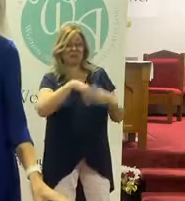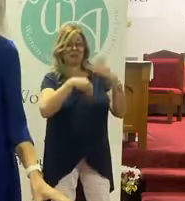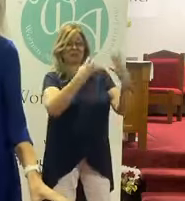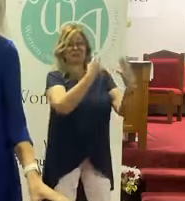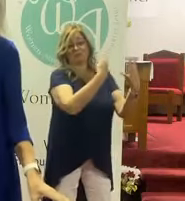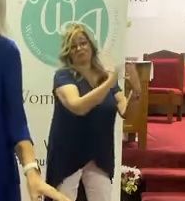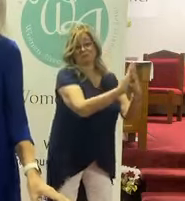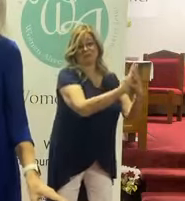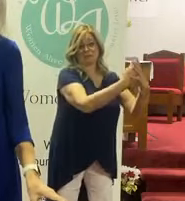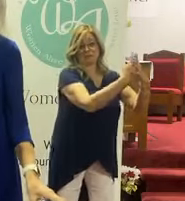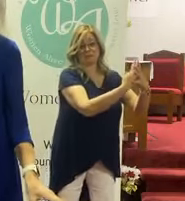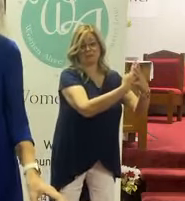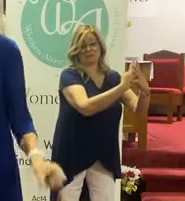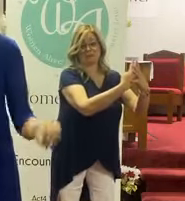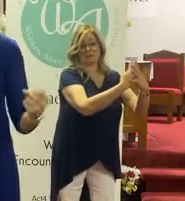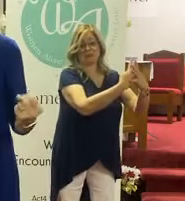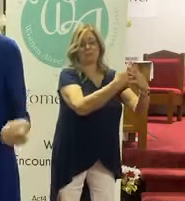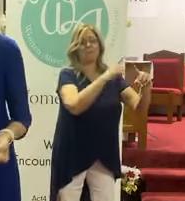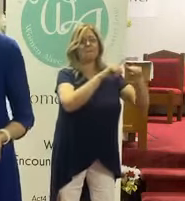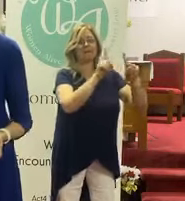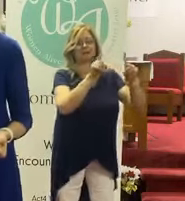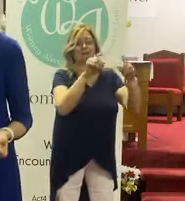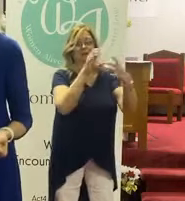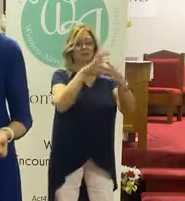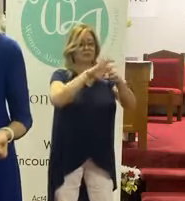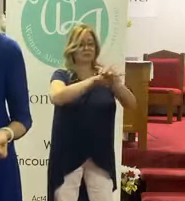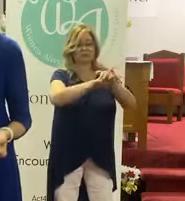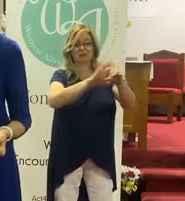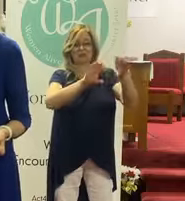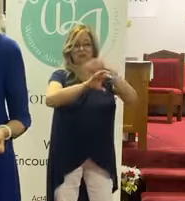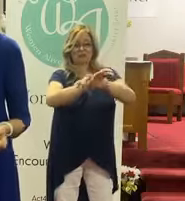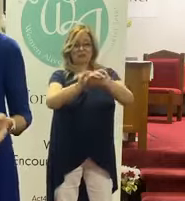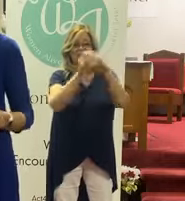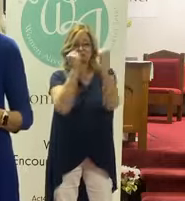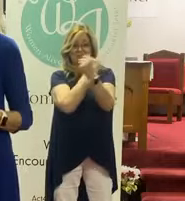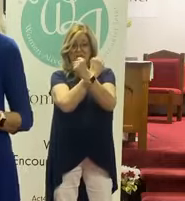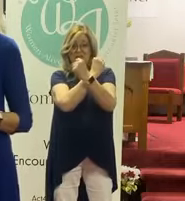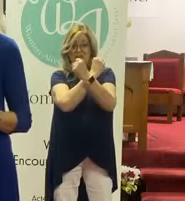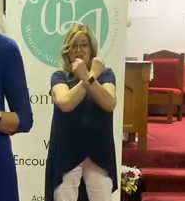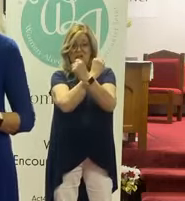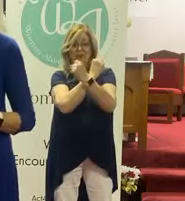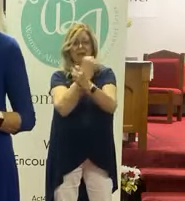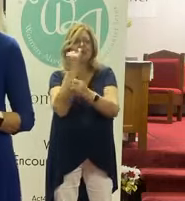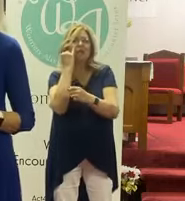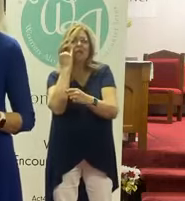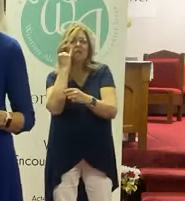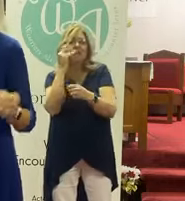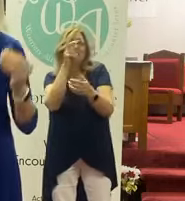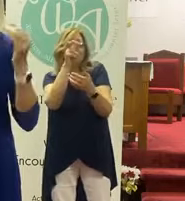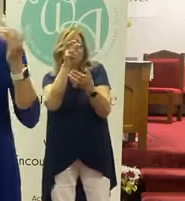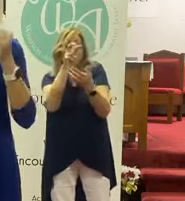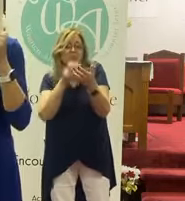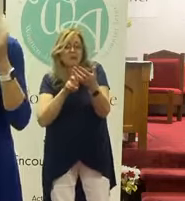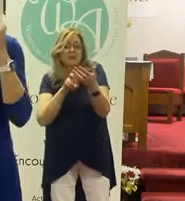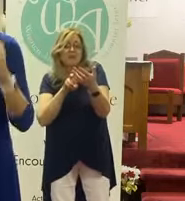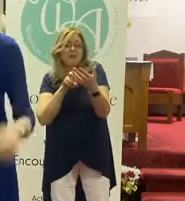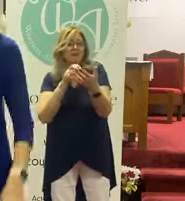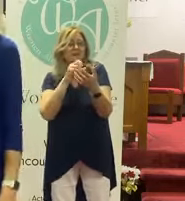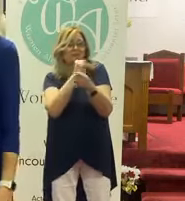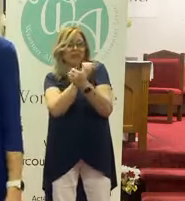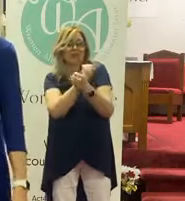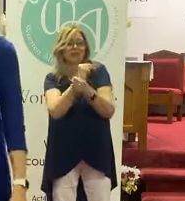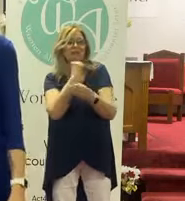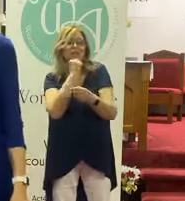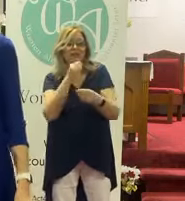dungeon behind bars, but they were chained. And if you do the research, you can tell that they were chained not